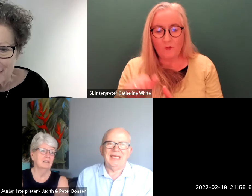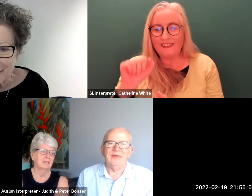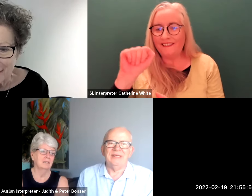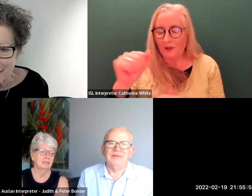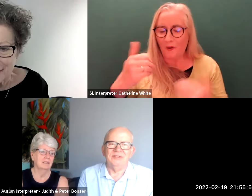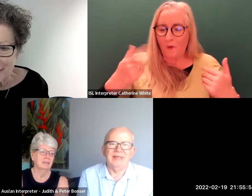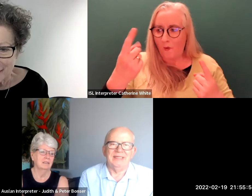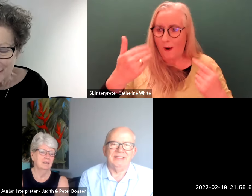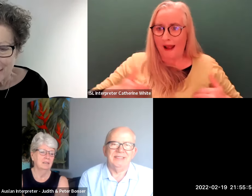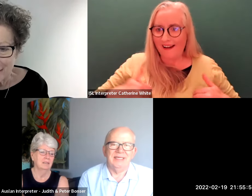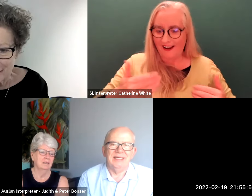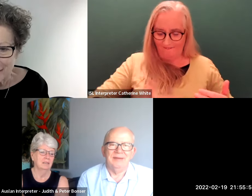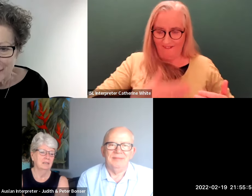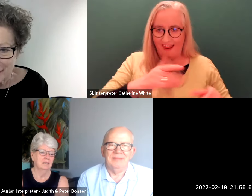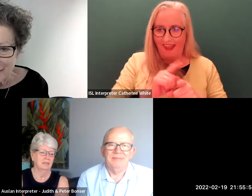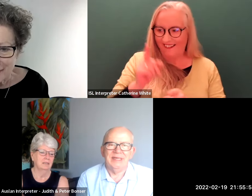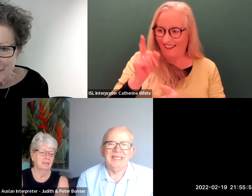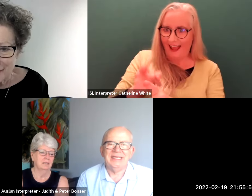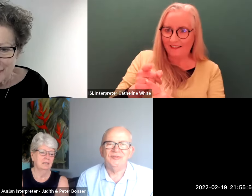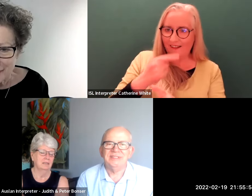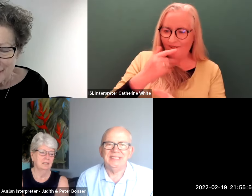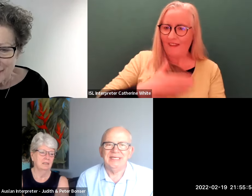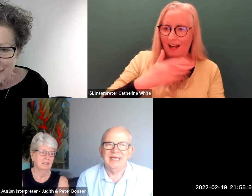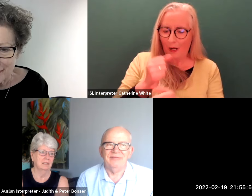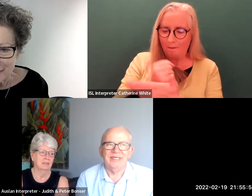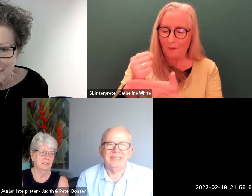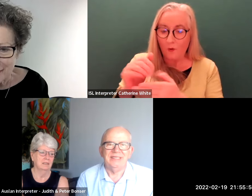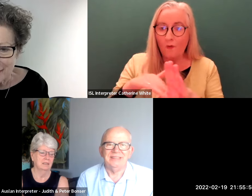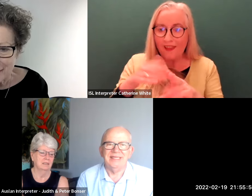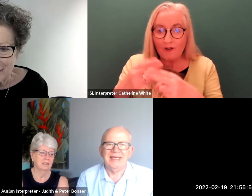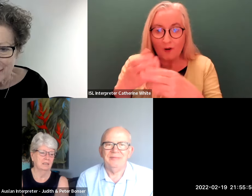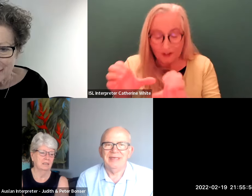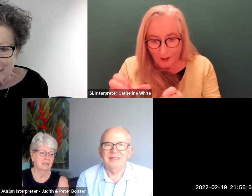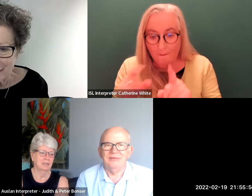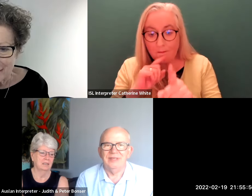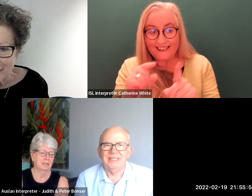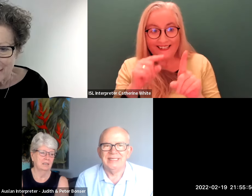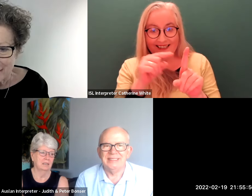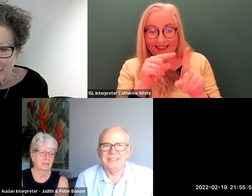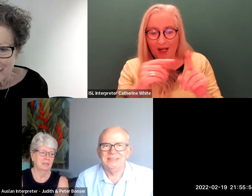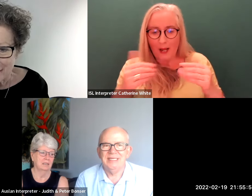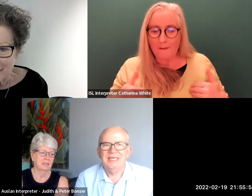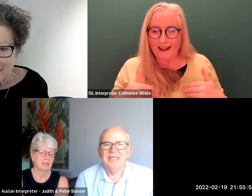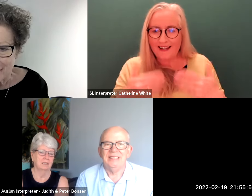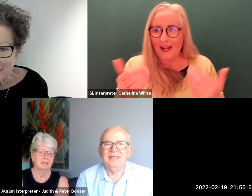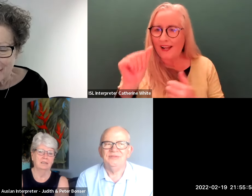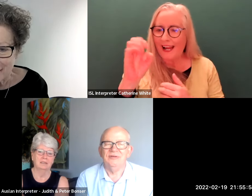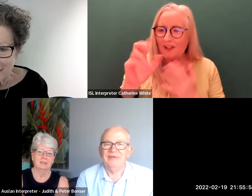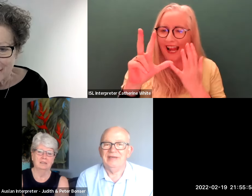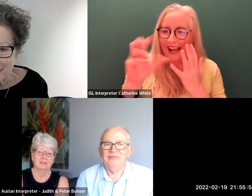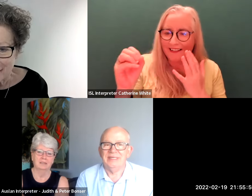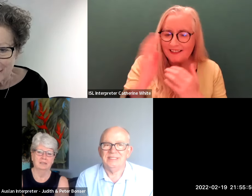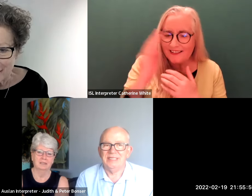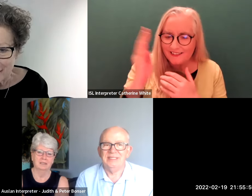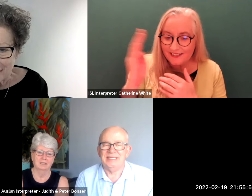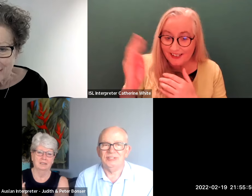was there was how he felt about it um but interestingly enough he is now a man in his 80s he lives not